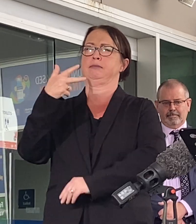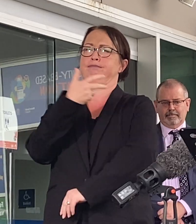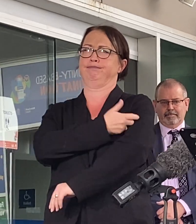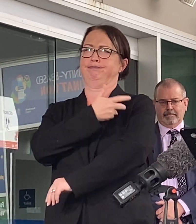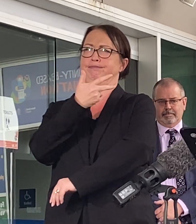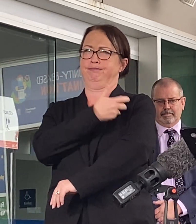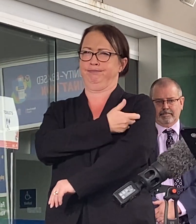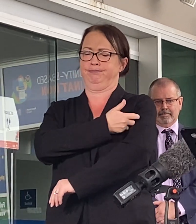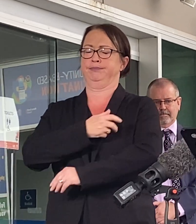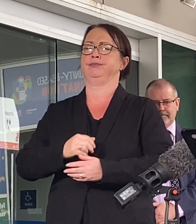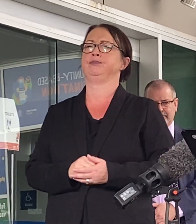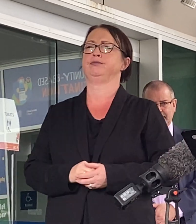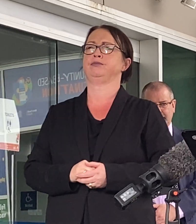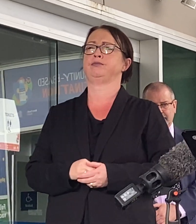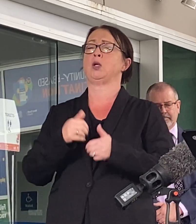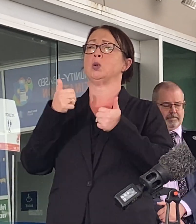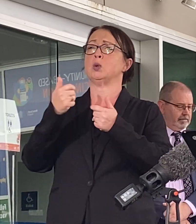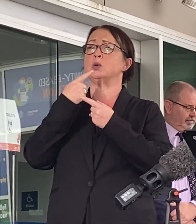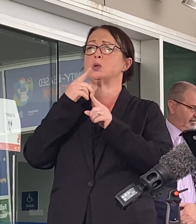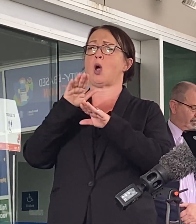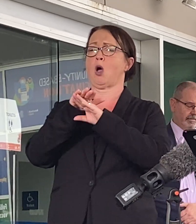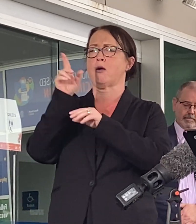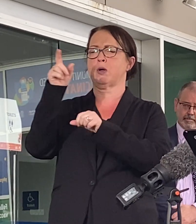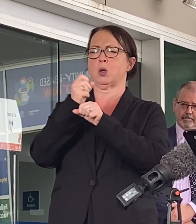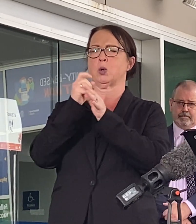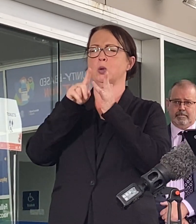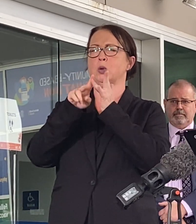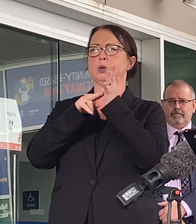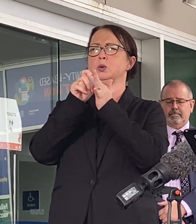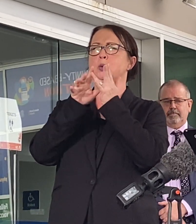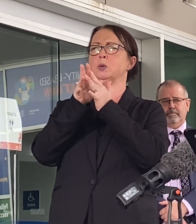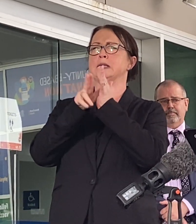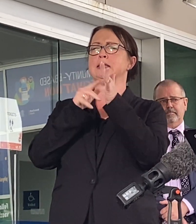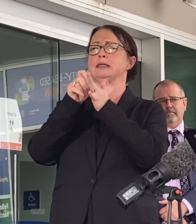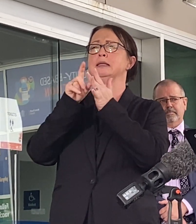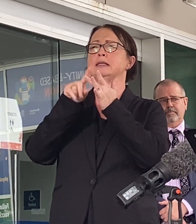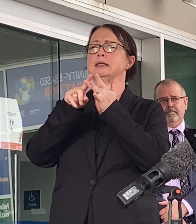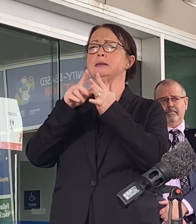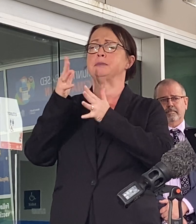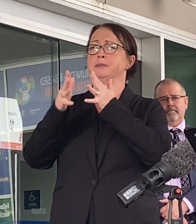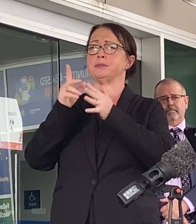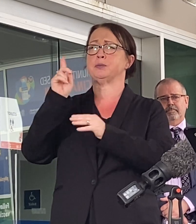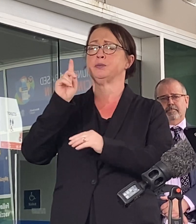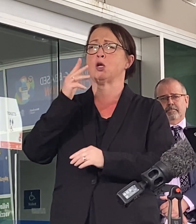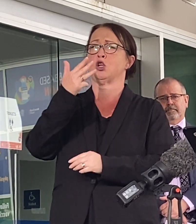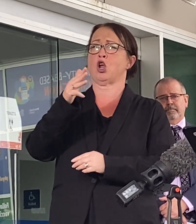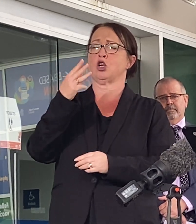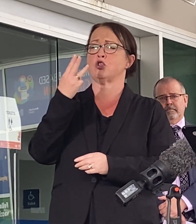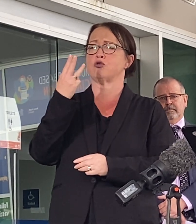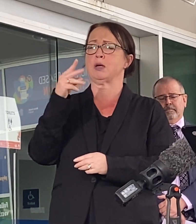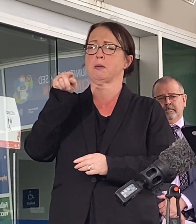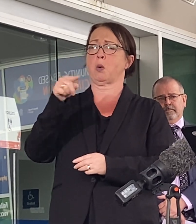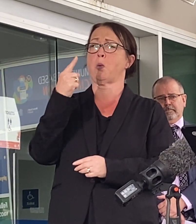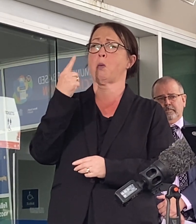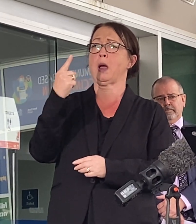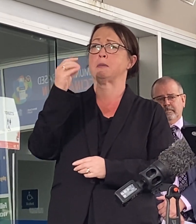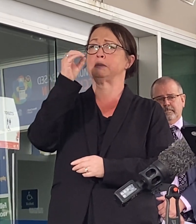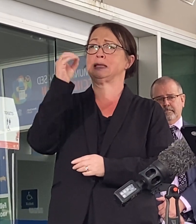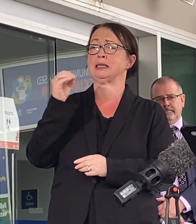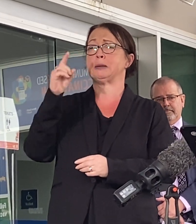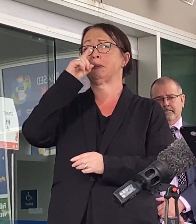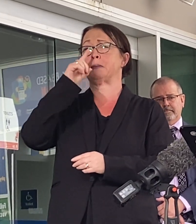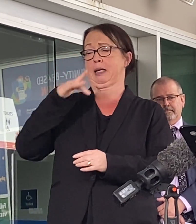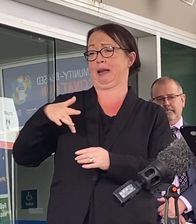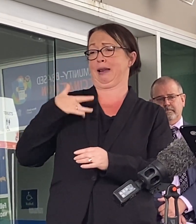The good news about Gunderwindi is this, 93.1% of the residents living in